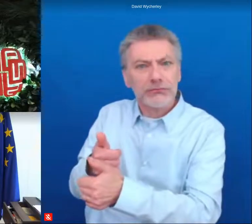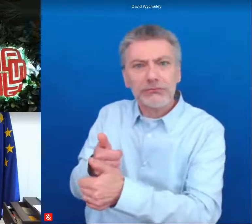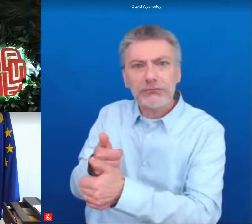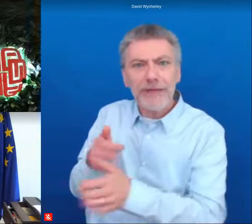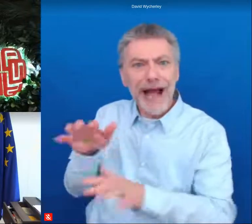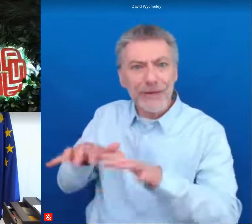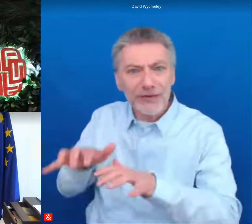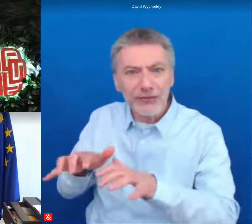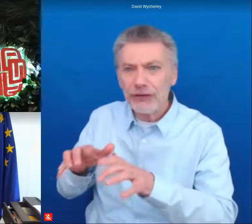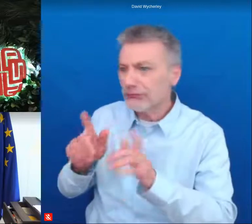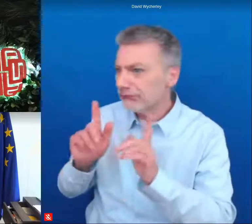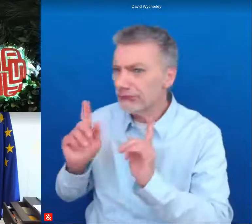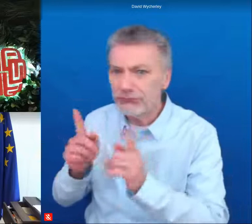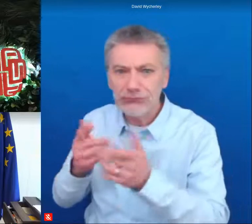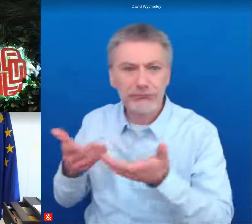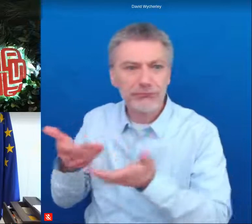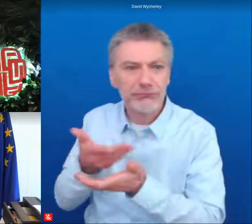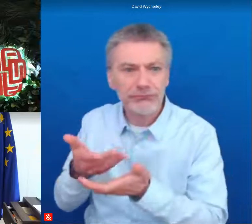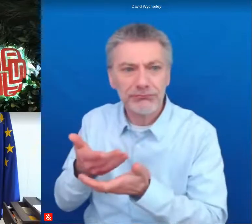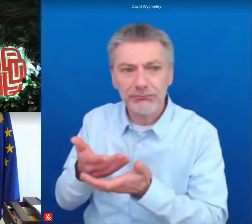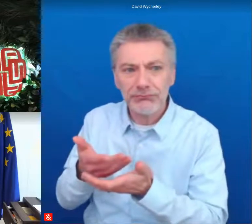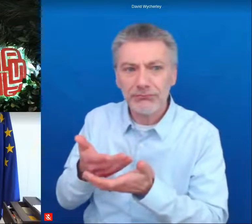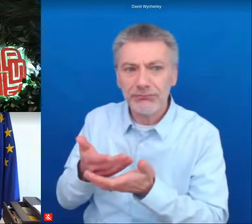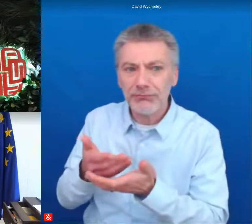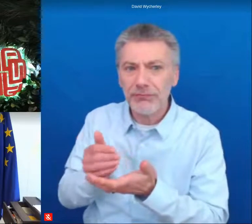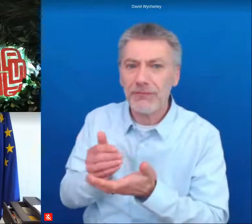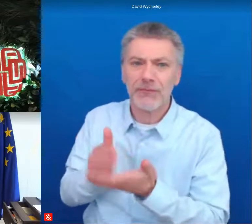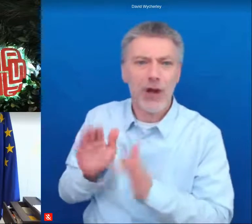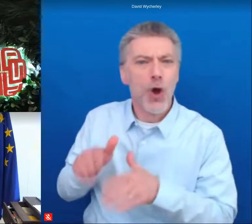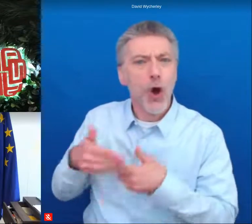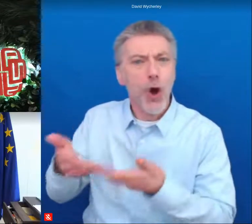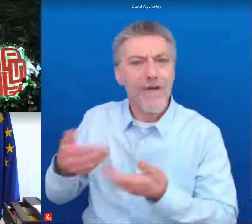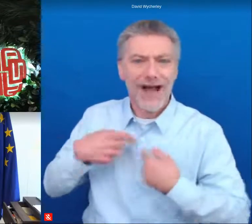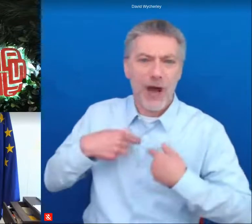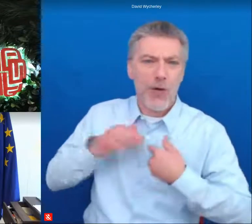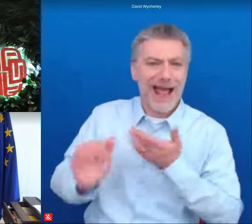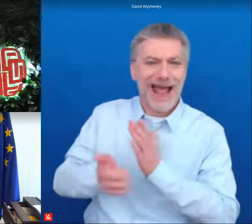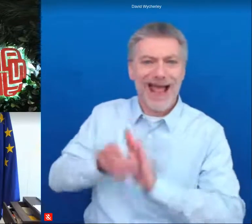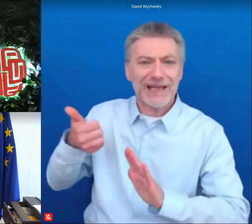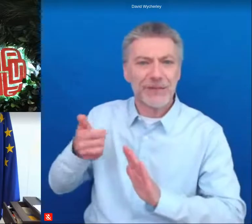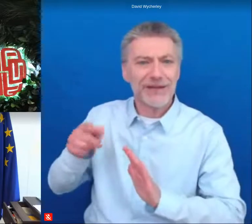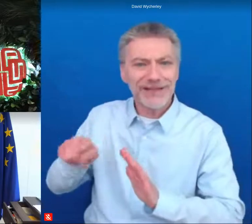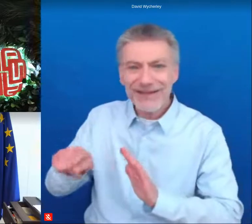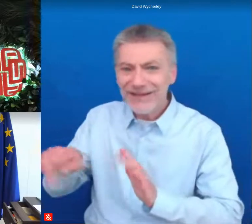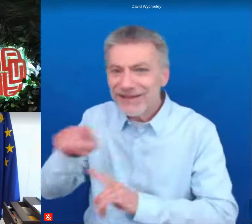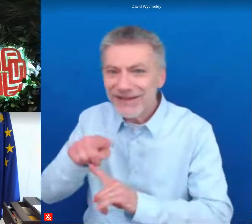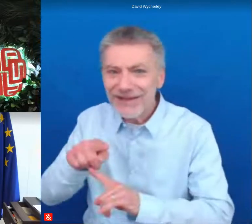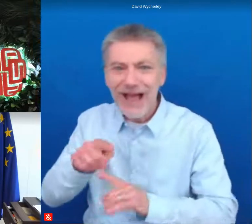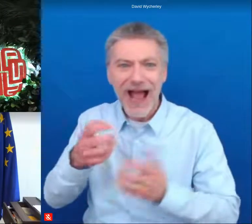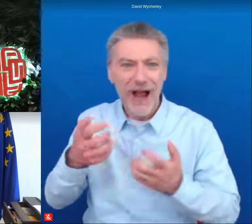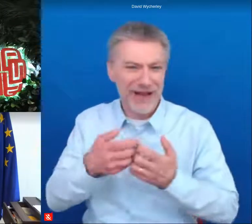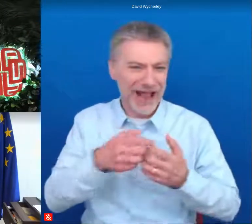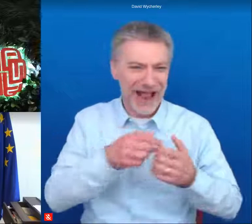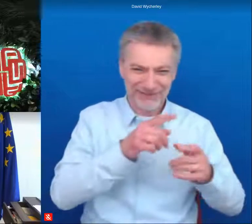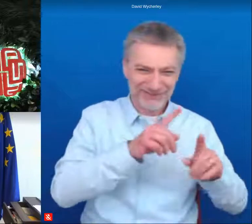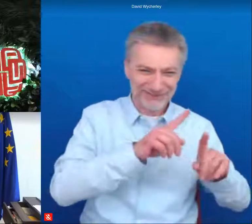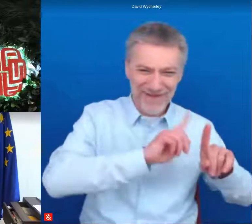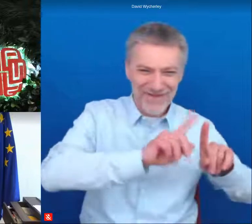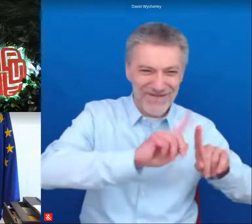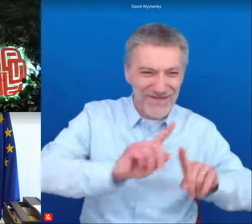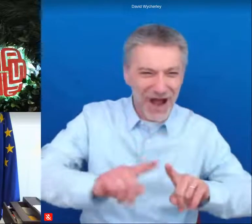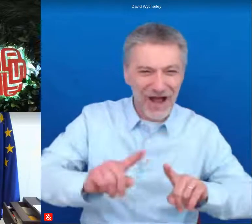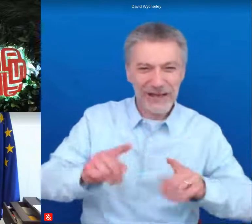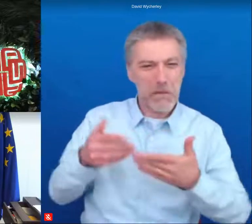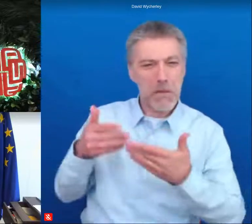building also in these areas and we offer expertise and exchange of experience in a variety of fields from public